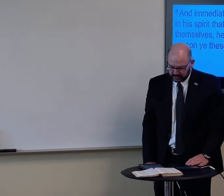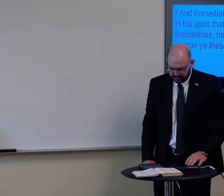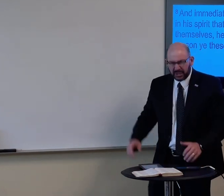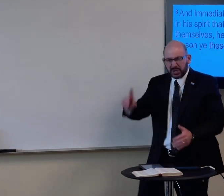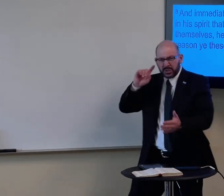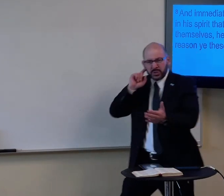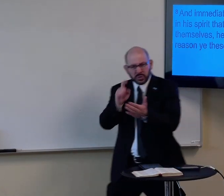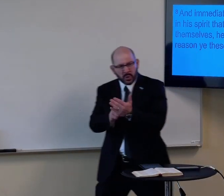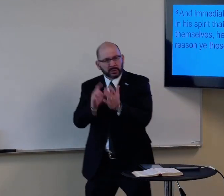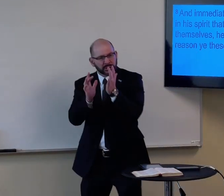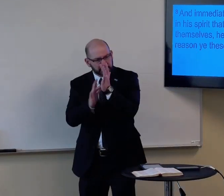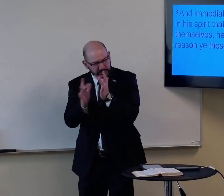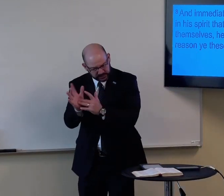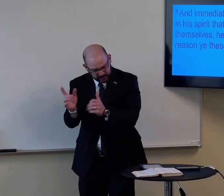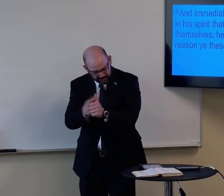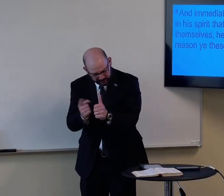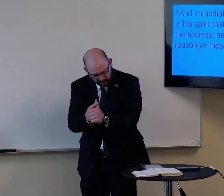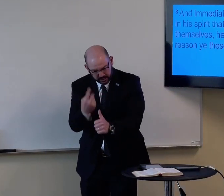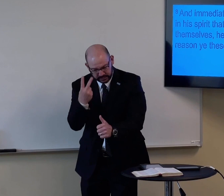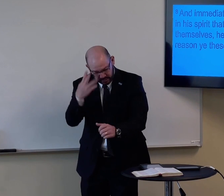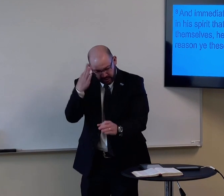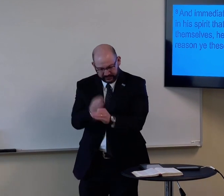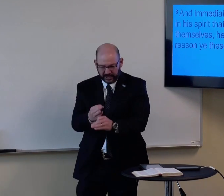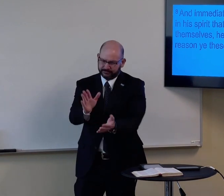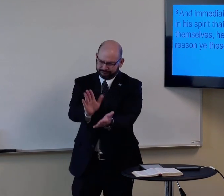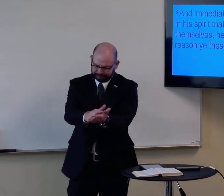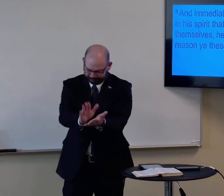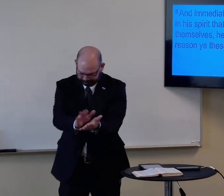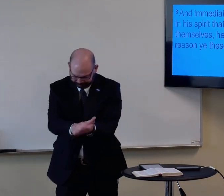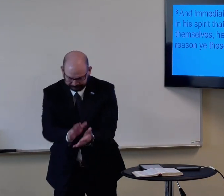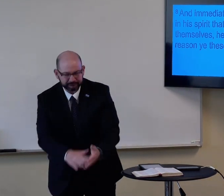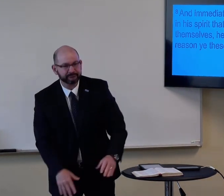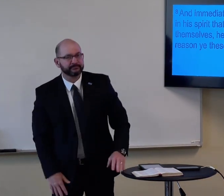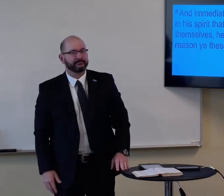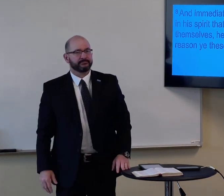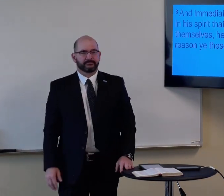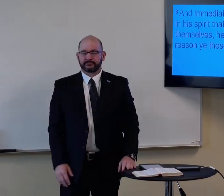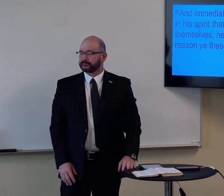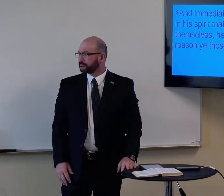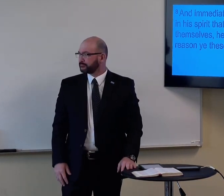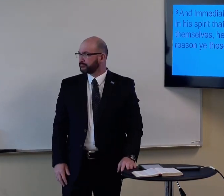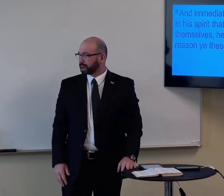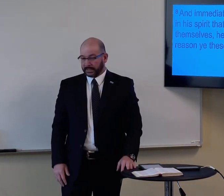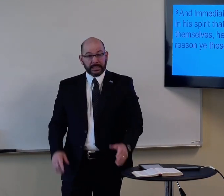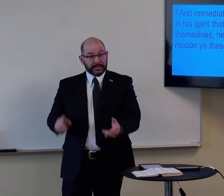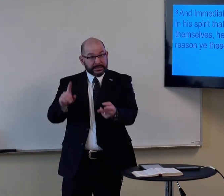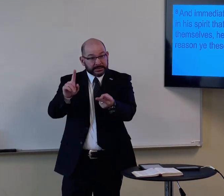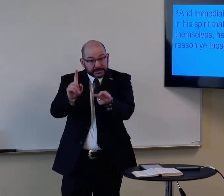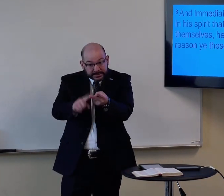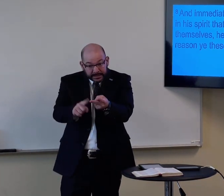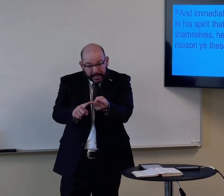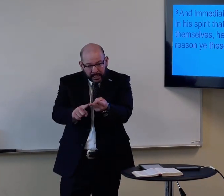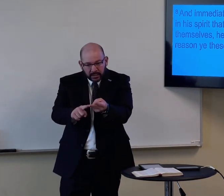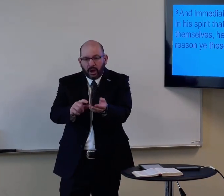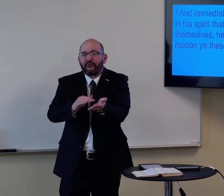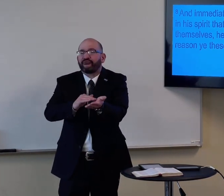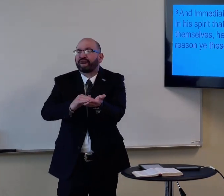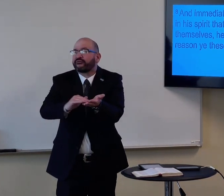it. So please notice, Jesus, first, he saw their faith, and he praised them for it, and secondly,